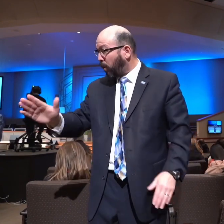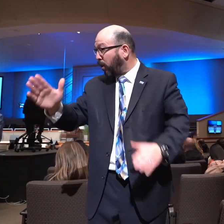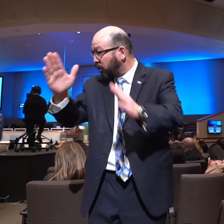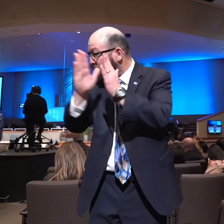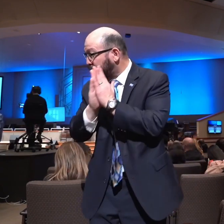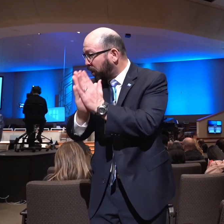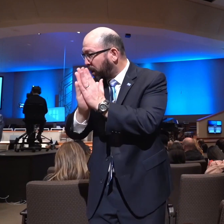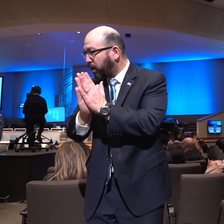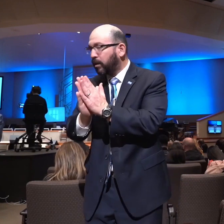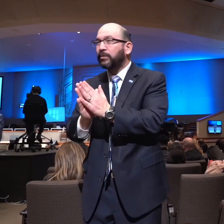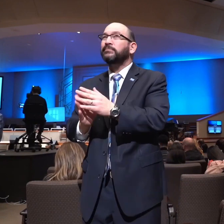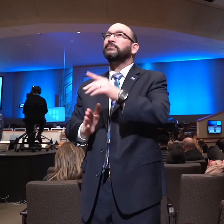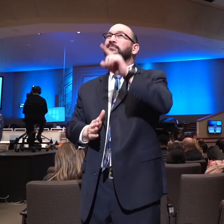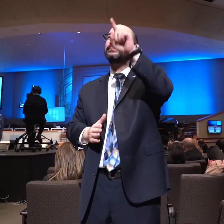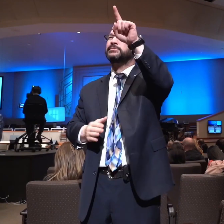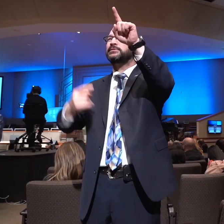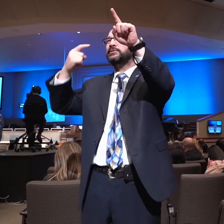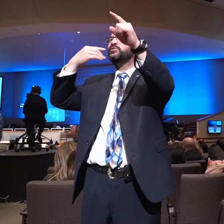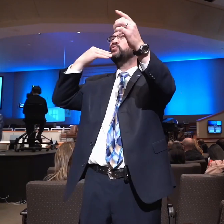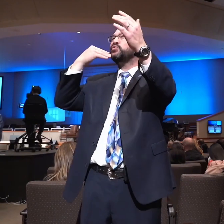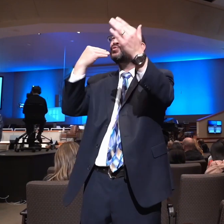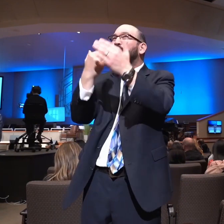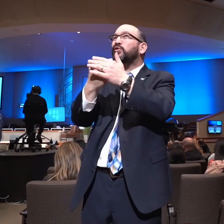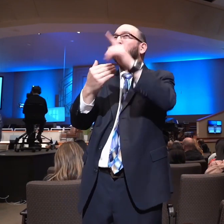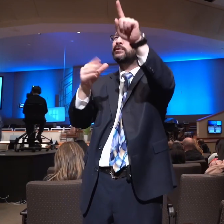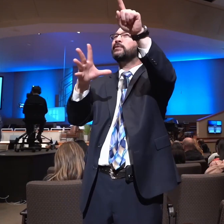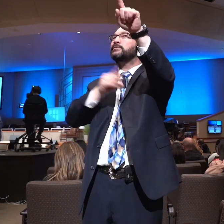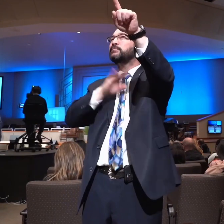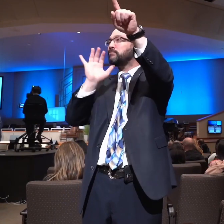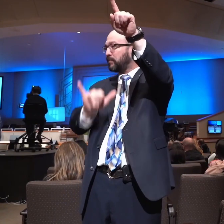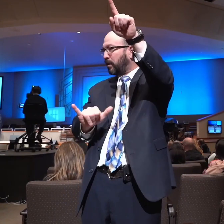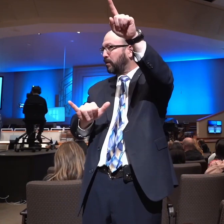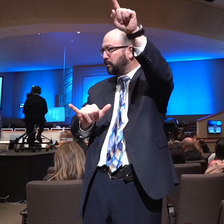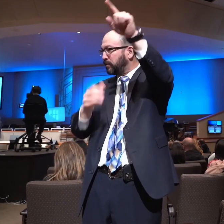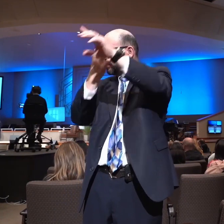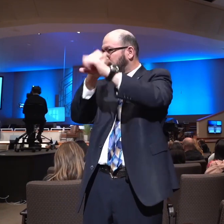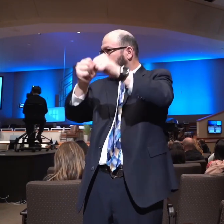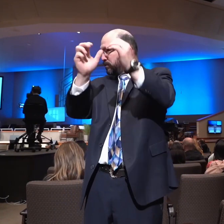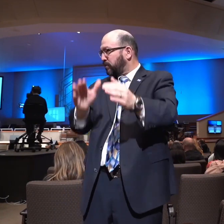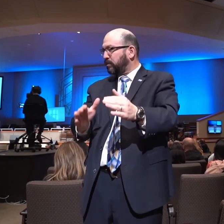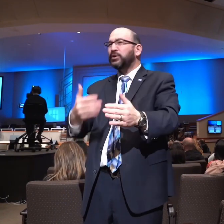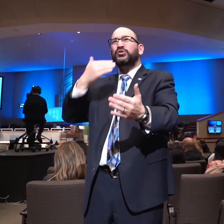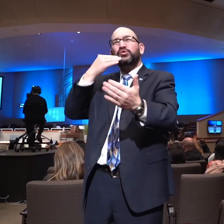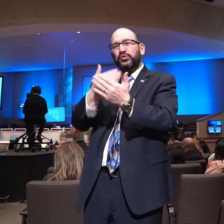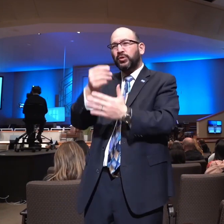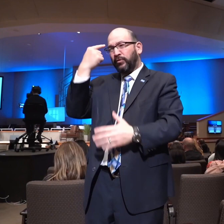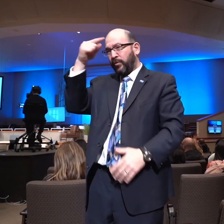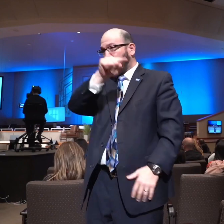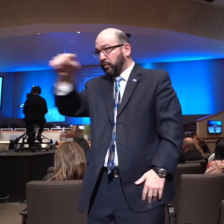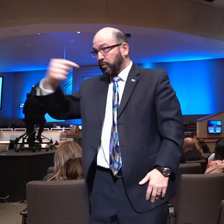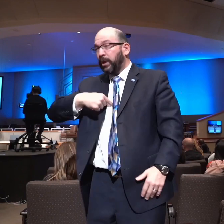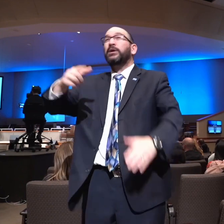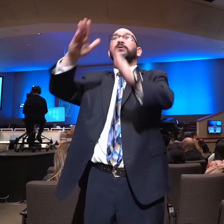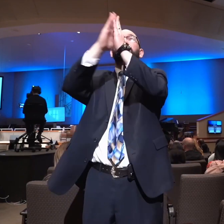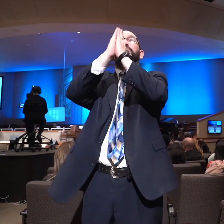and acceptable in the sight of God our Savior. This is a good thing. There ought to be prayer. I remember when the